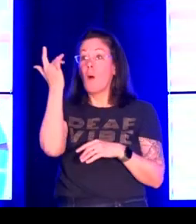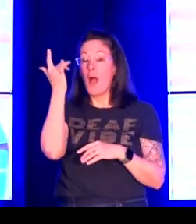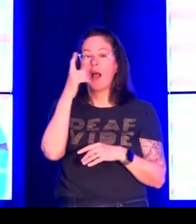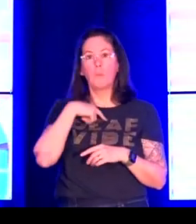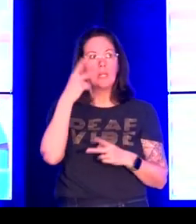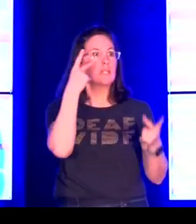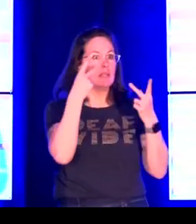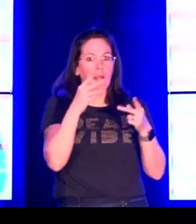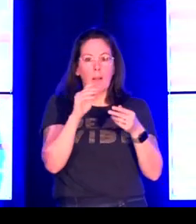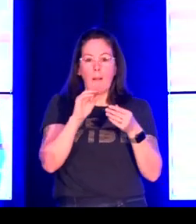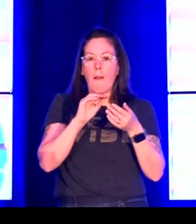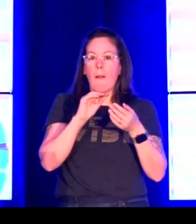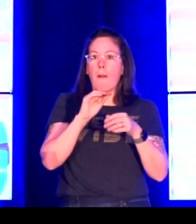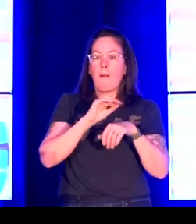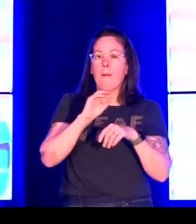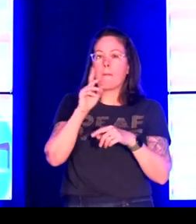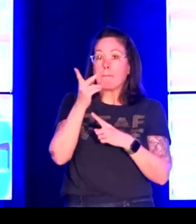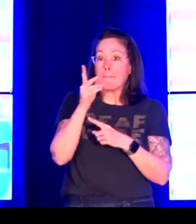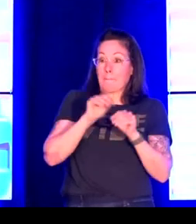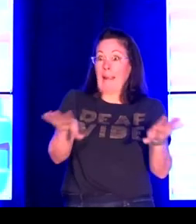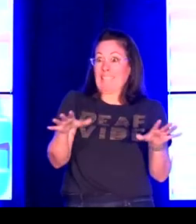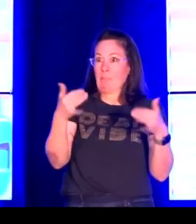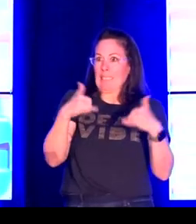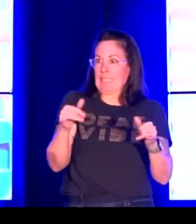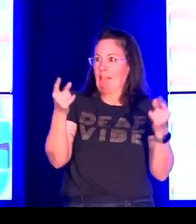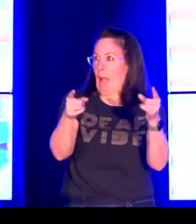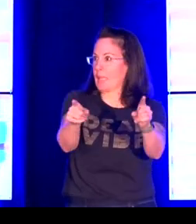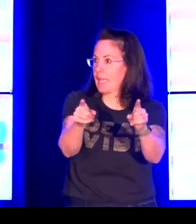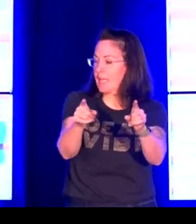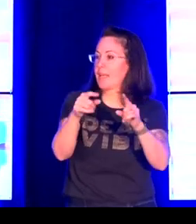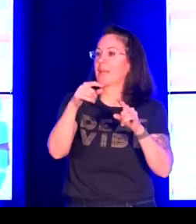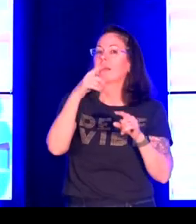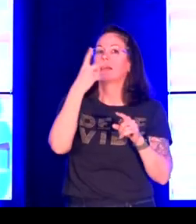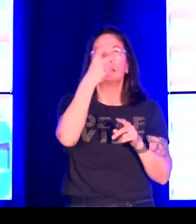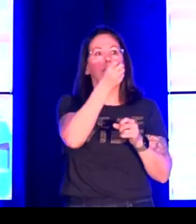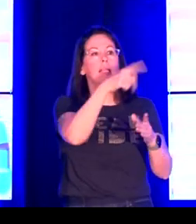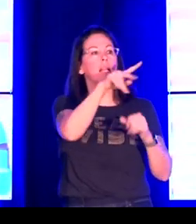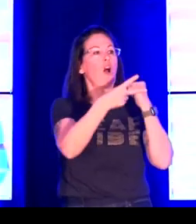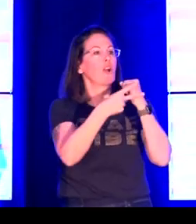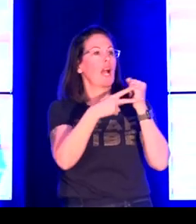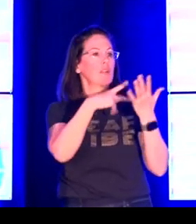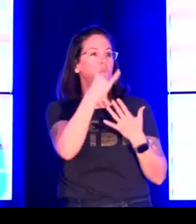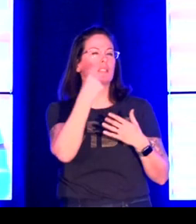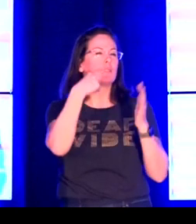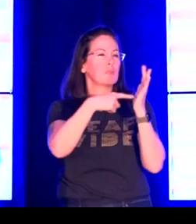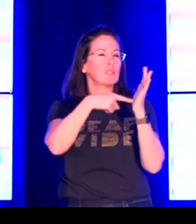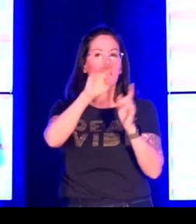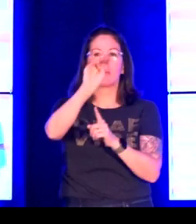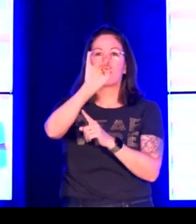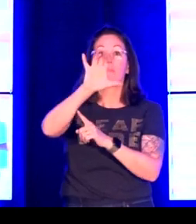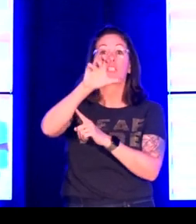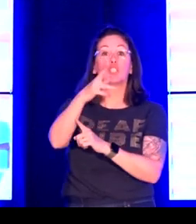This project was started because we saw, in the midst of the pandemic,